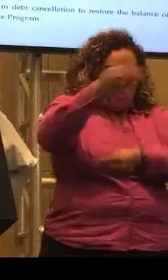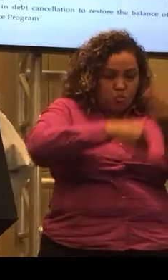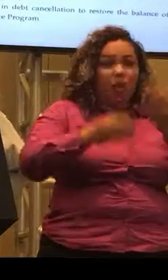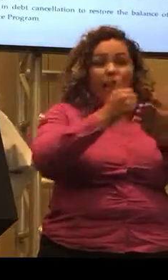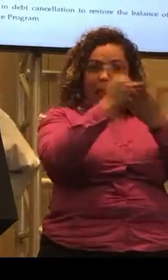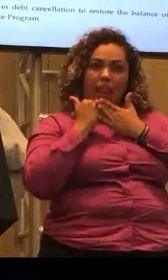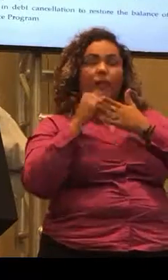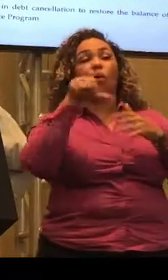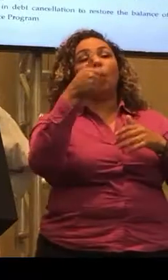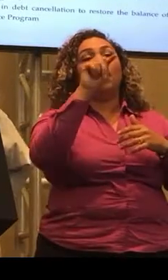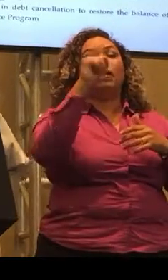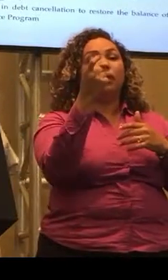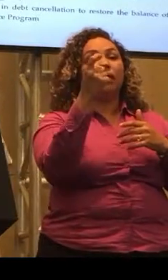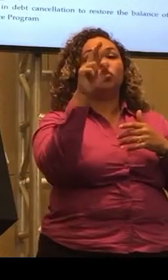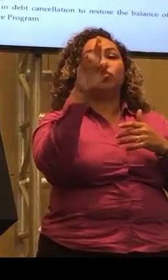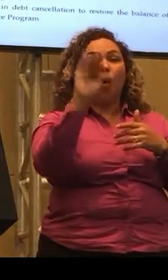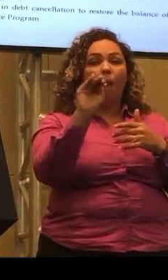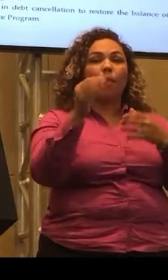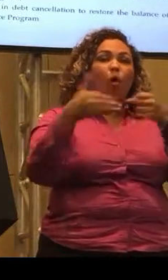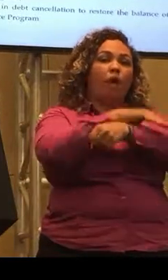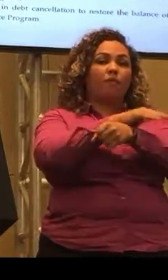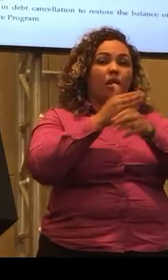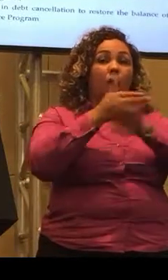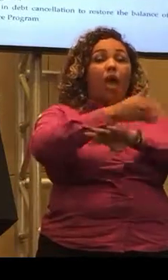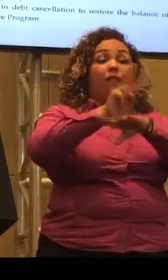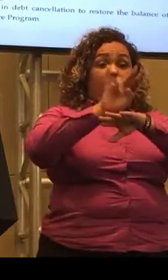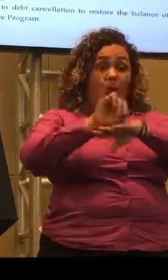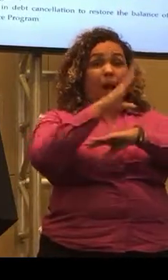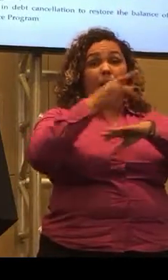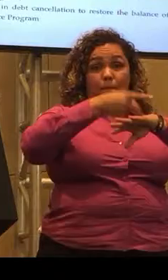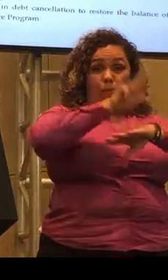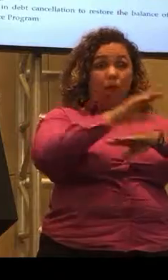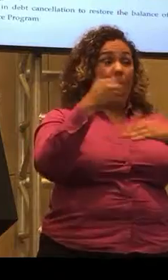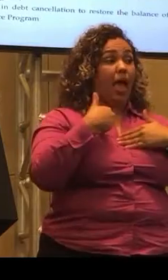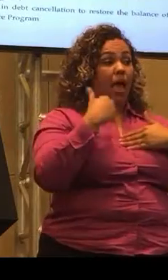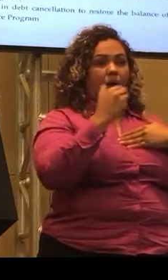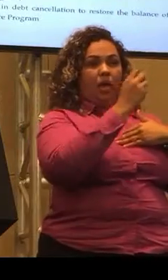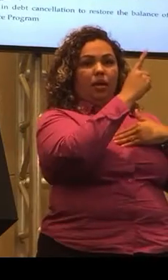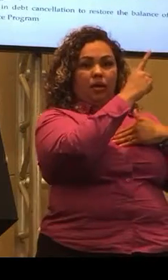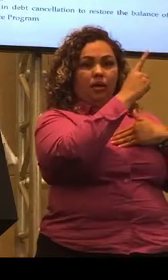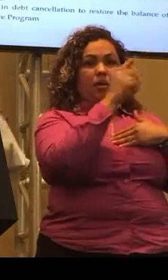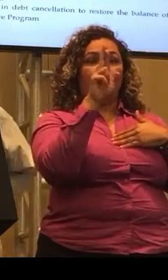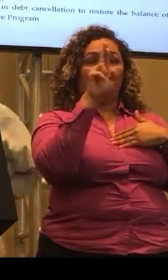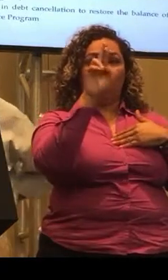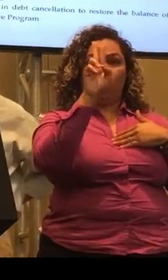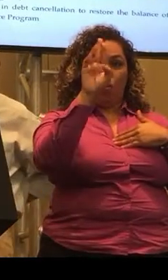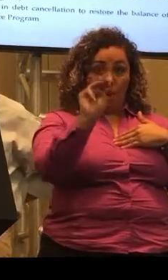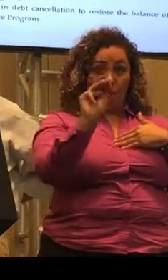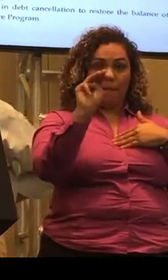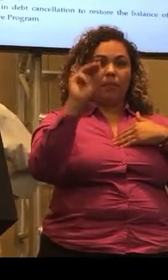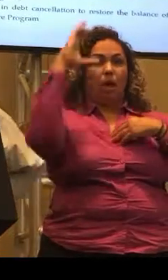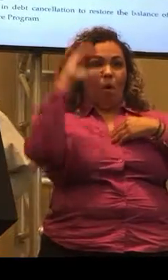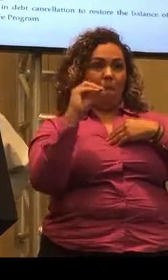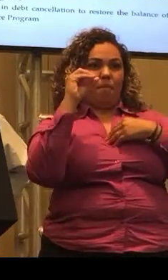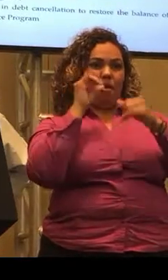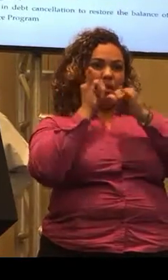section is the tax reform covered over. Puerto Rico and the regional islands received a reimbursement from the run industry